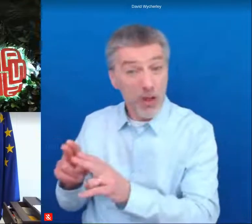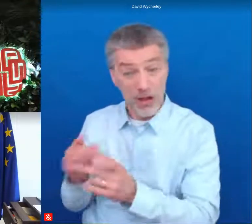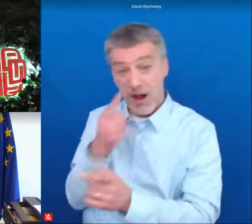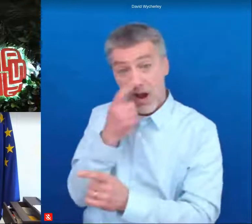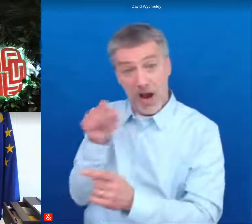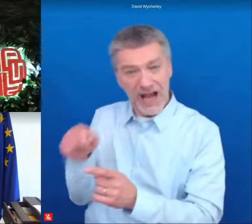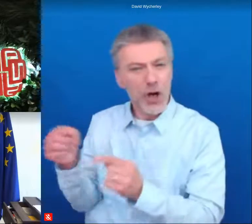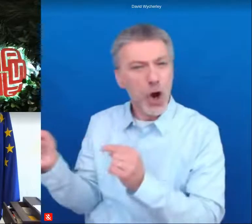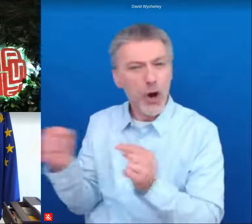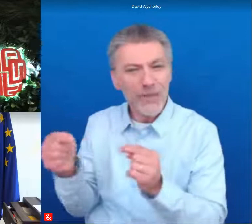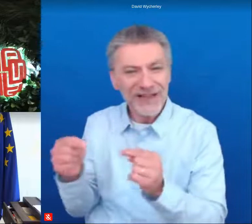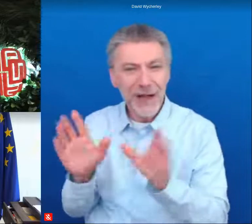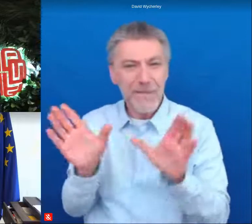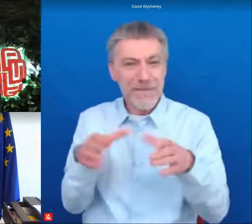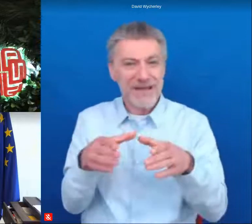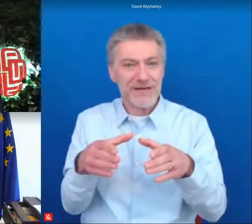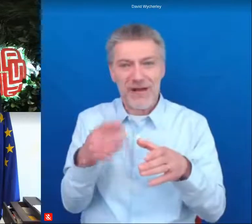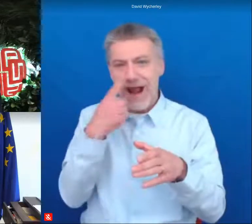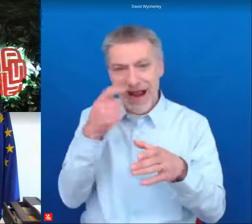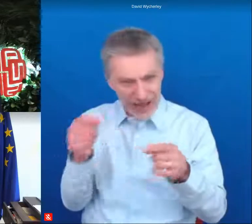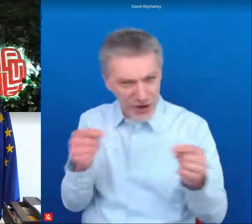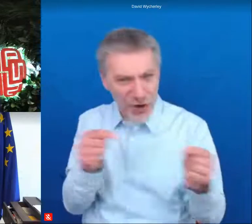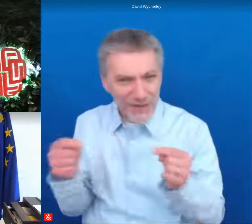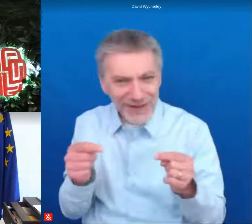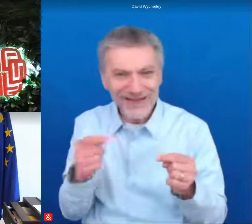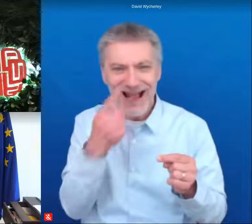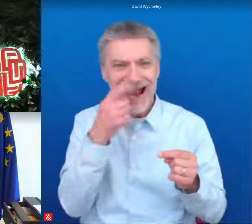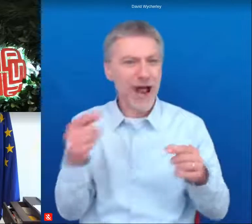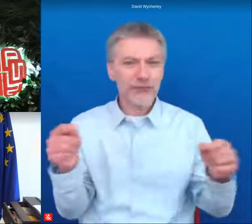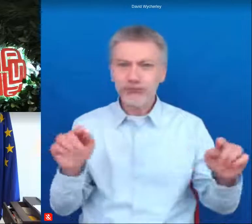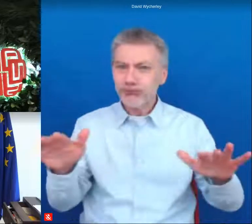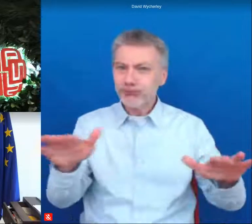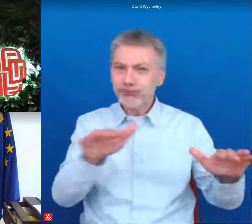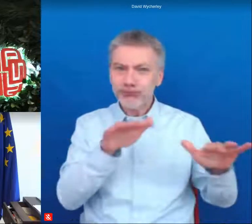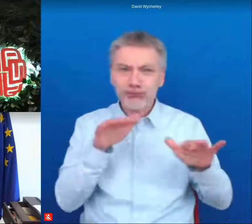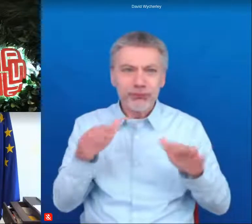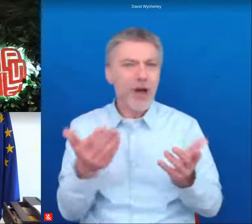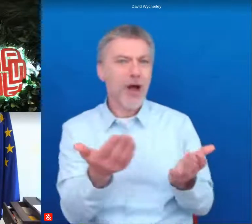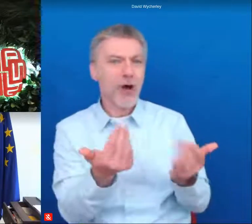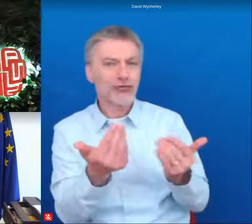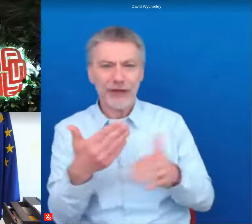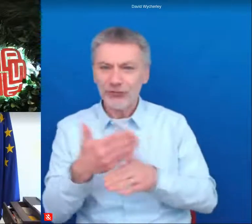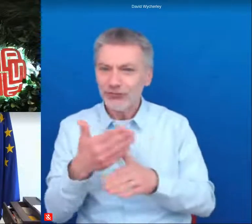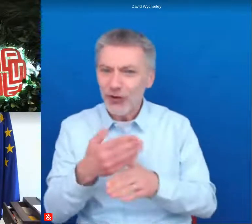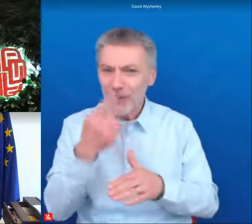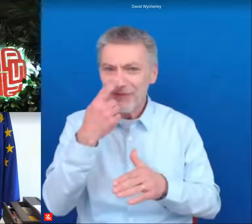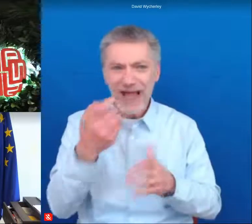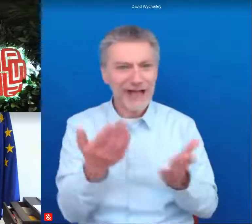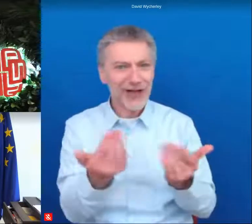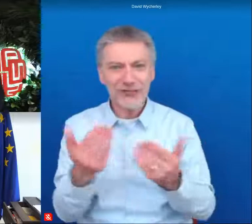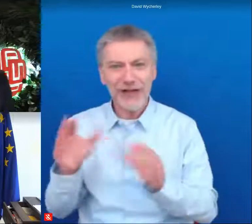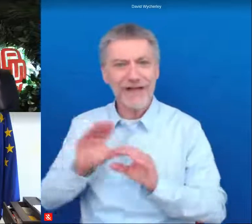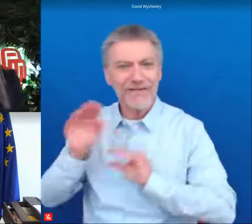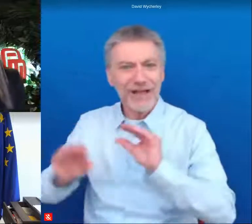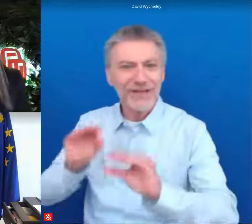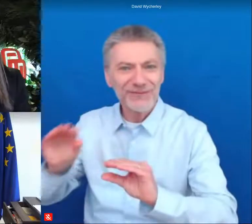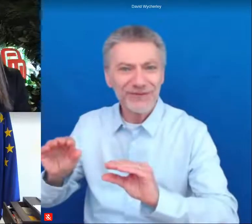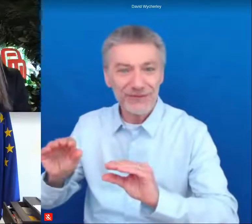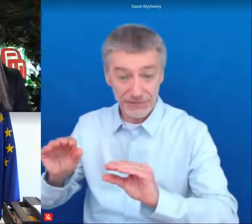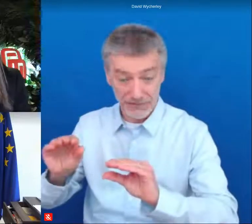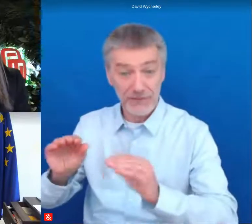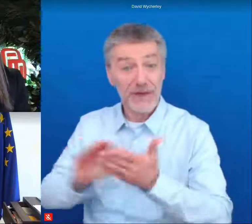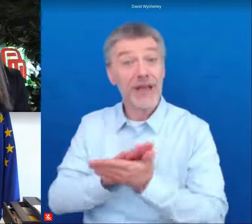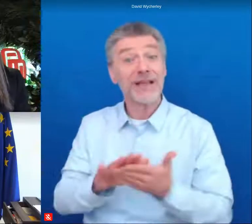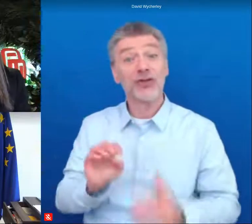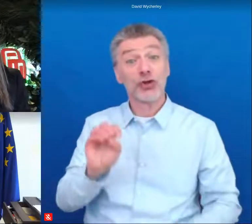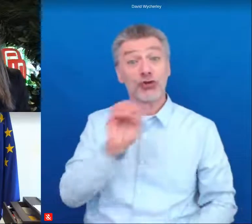competitive and able to attract high quality jobs and workers these investments level europeans